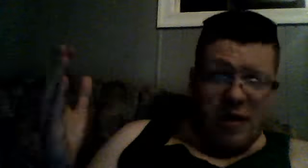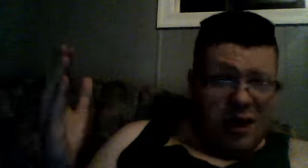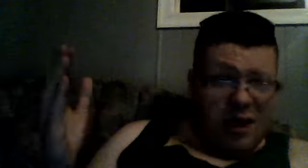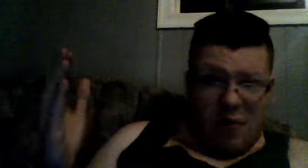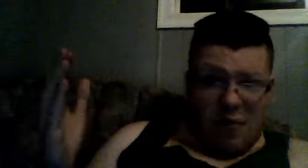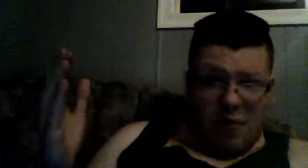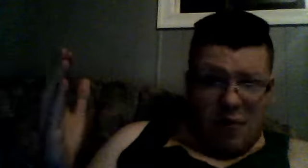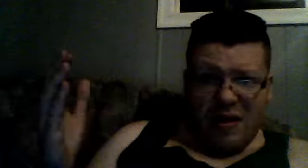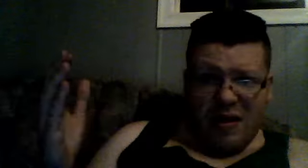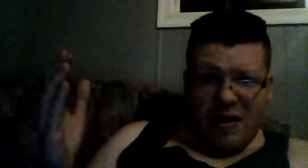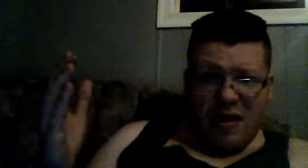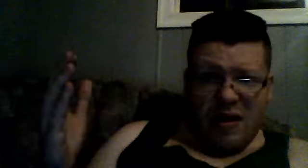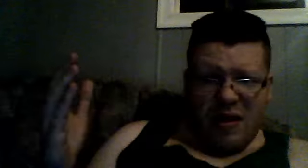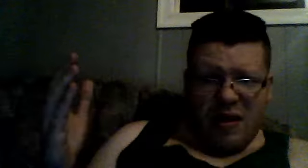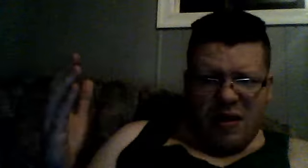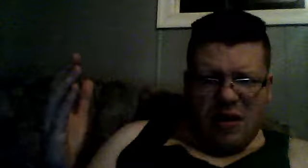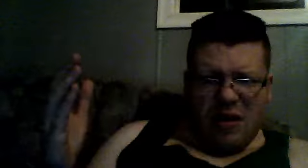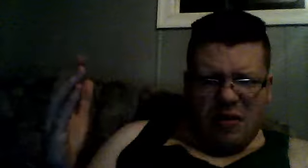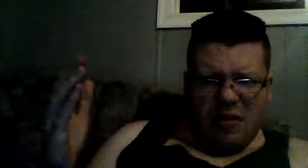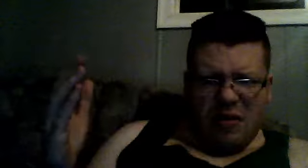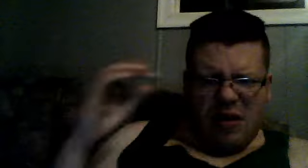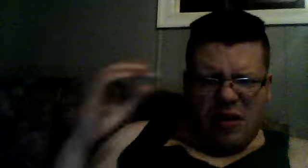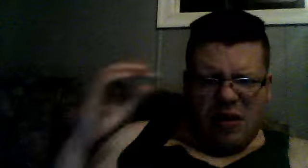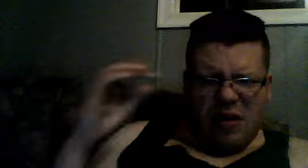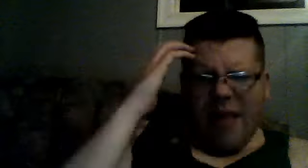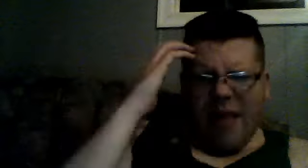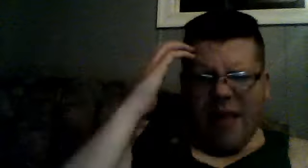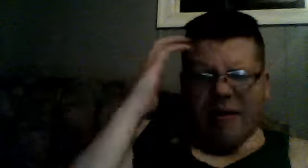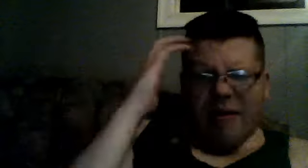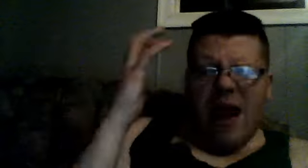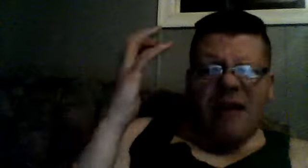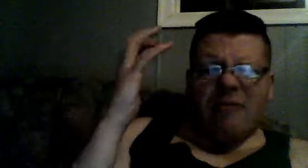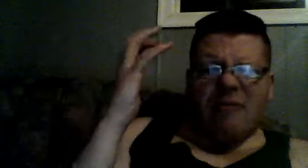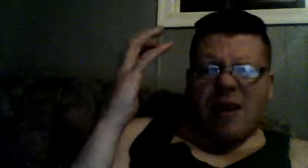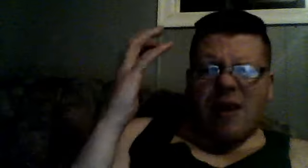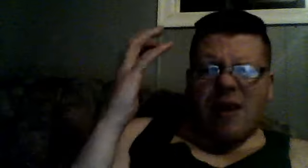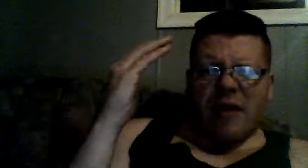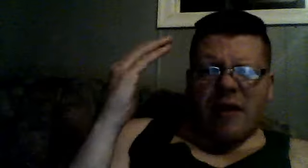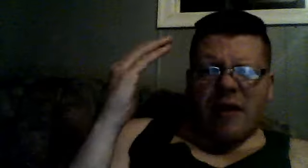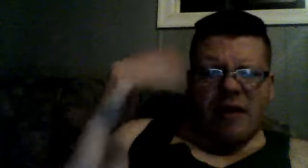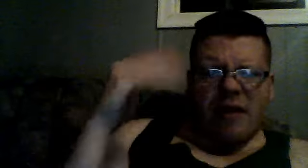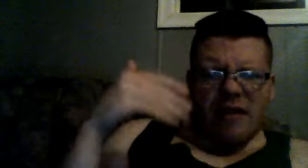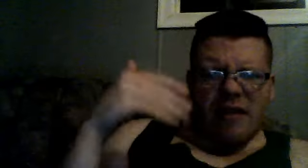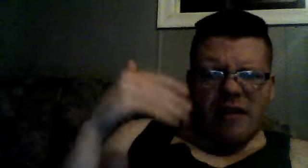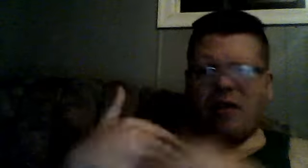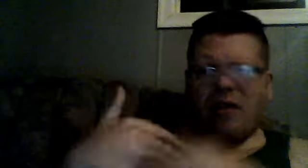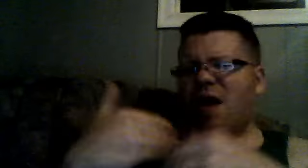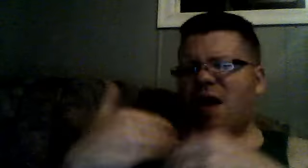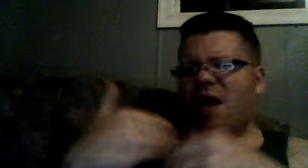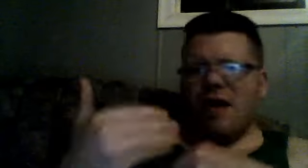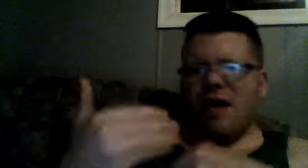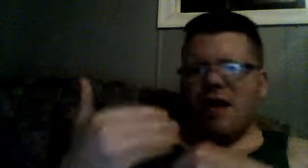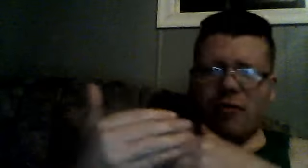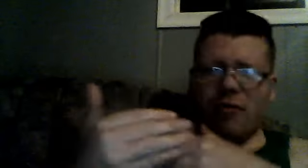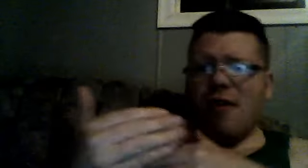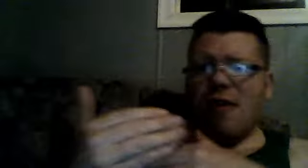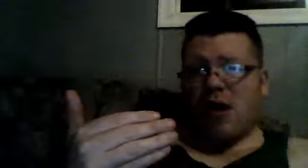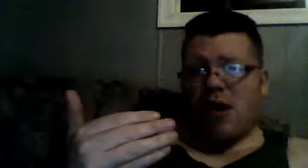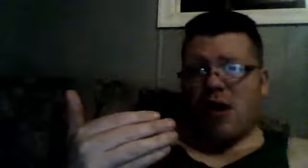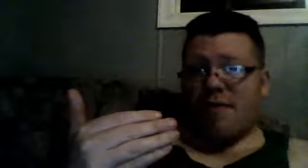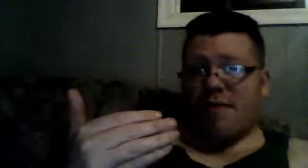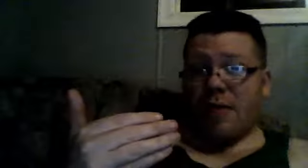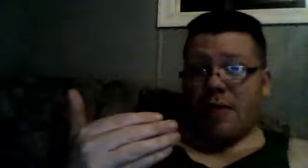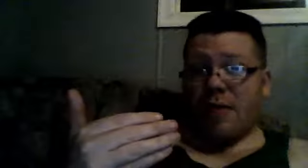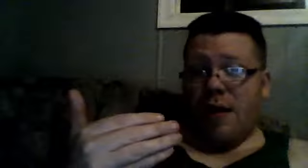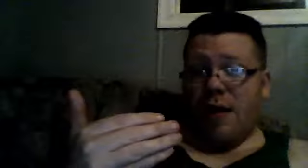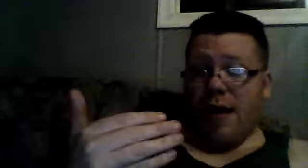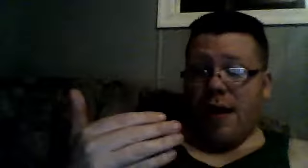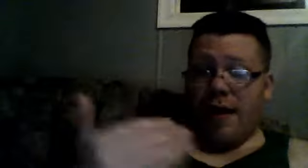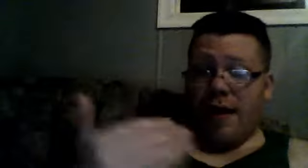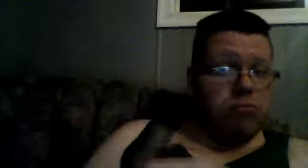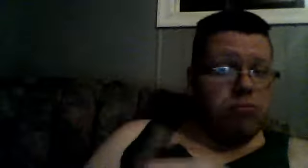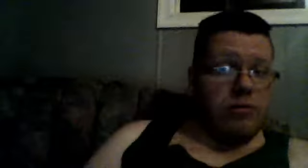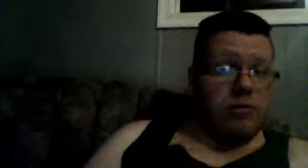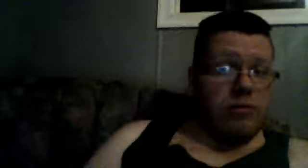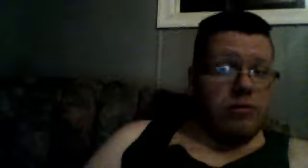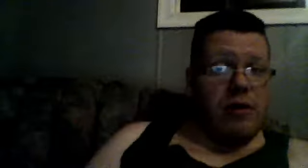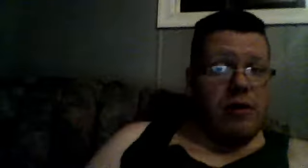team, which, that, kind of, fucked up the, kind of, continuality of the franchise, and, hell, Teenage Mutant